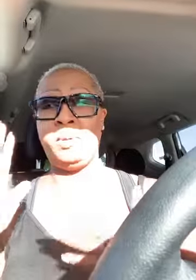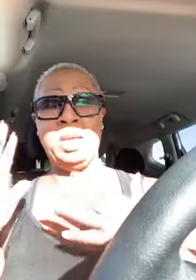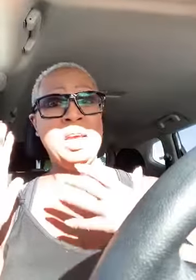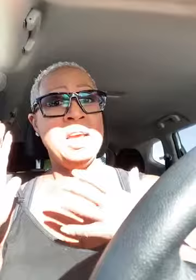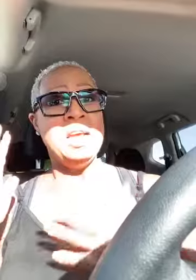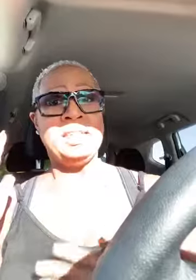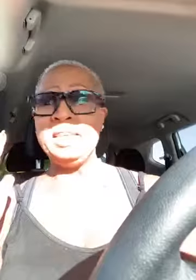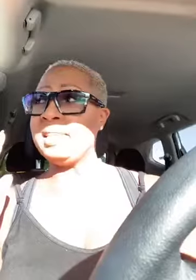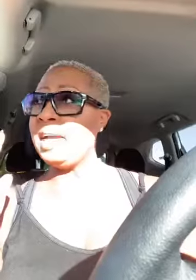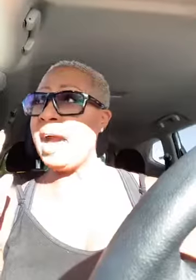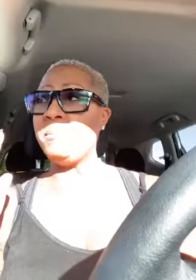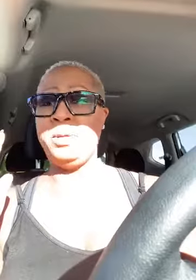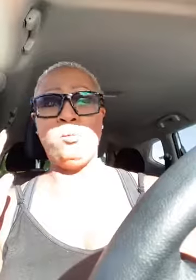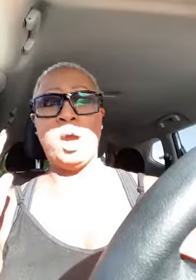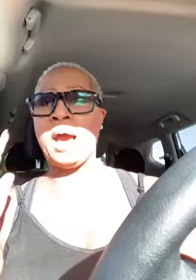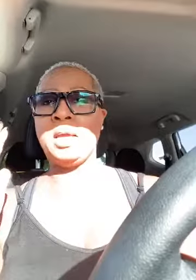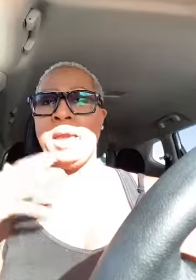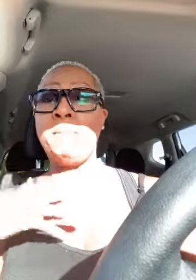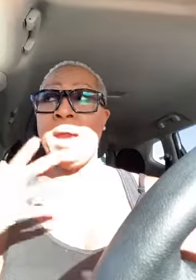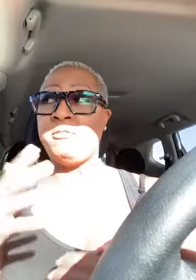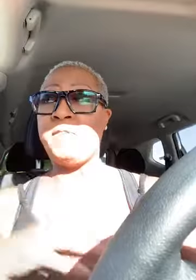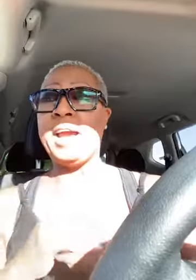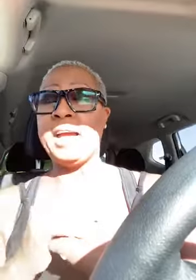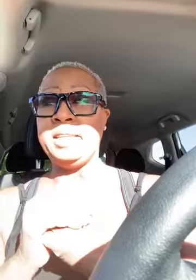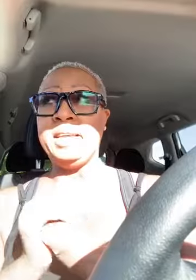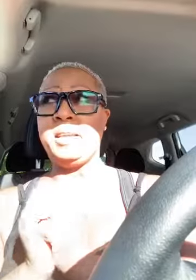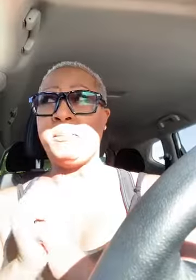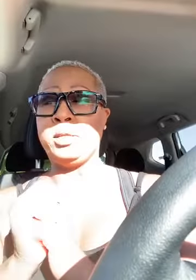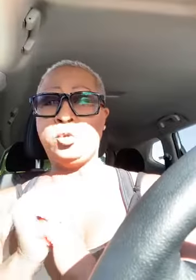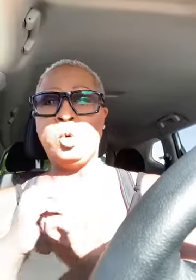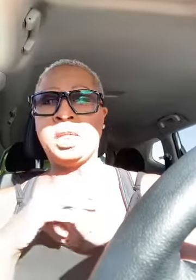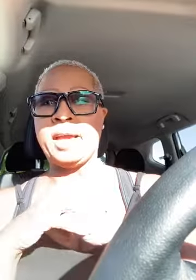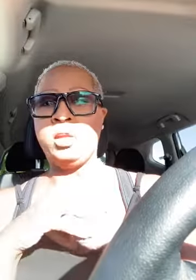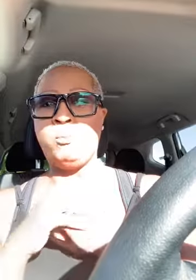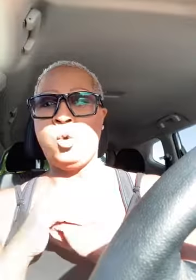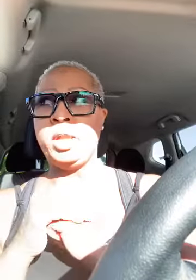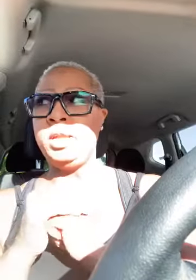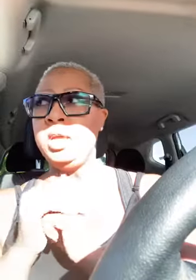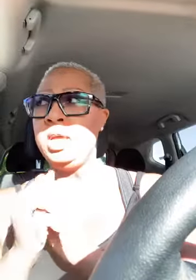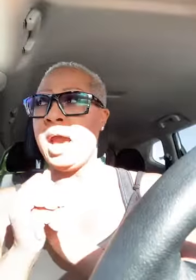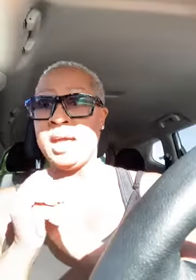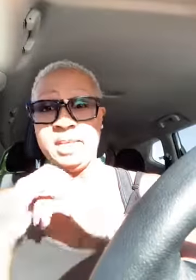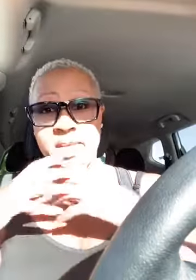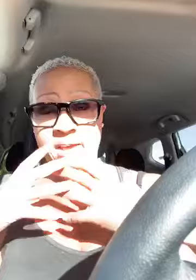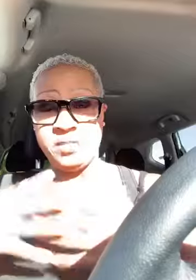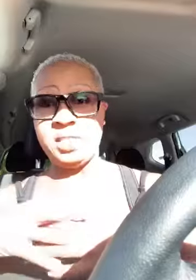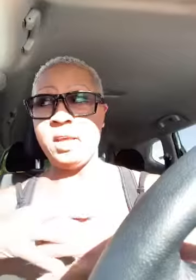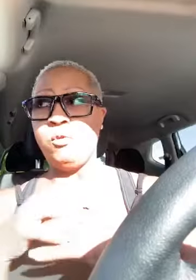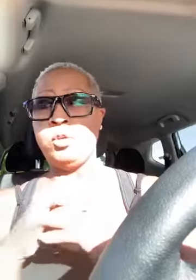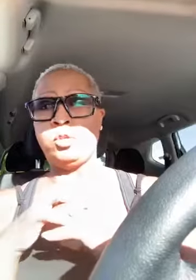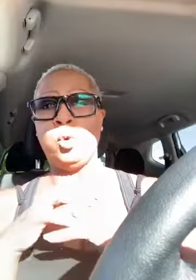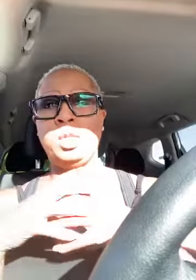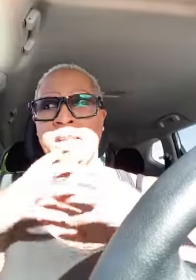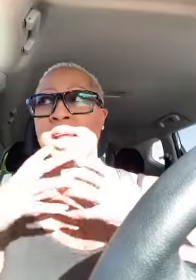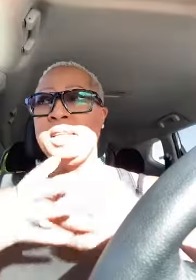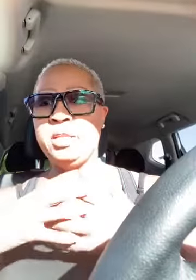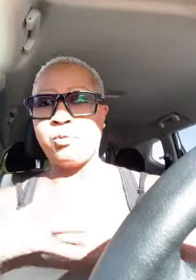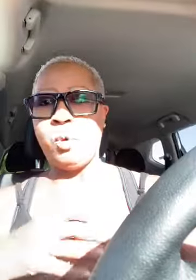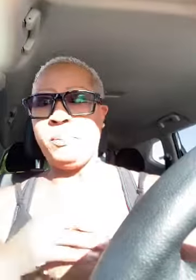but there's got to be what a matter of fact i did at about two o'clock in the morning i did have to stand over the toilet and i did throw up